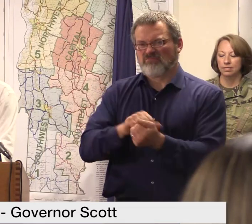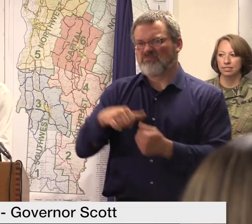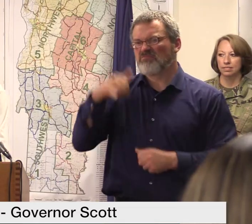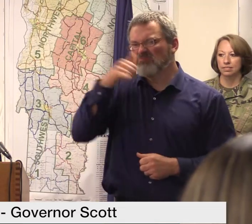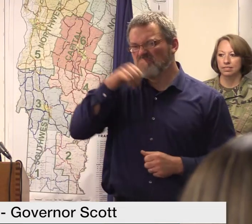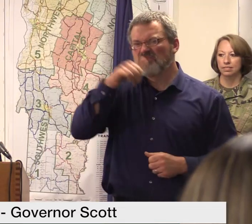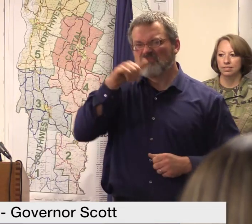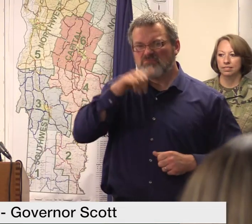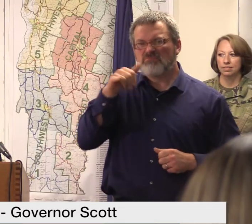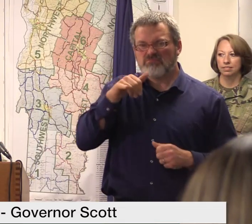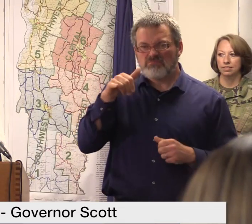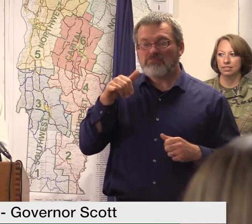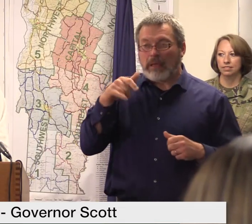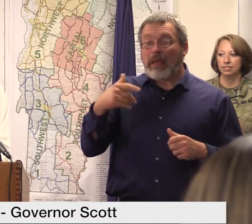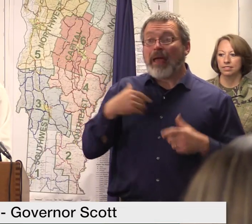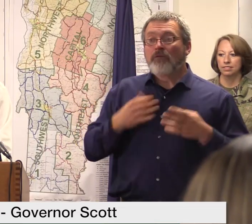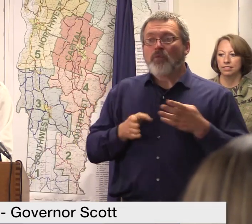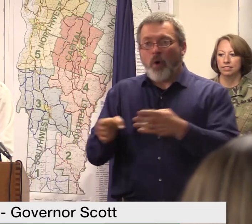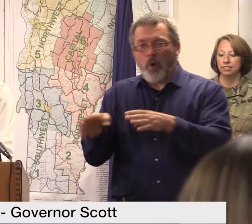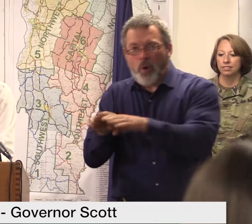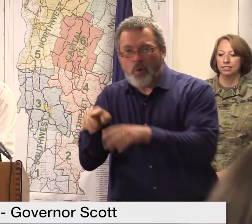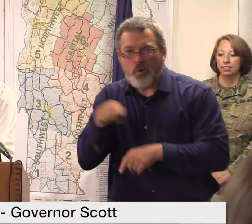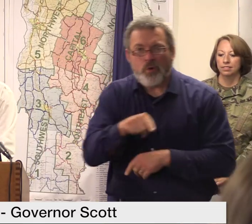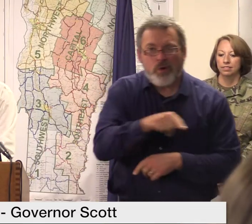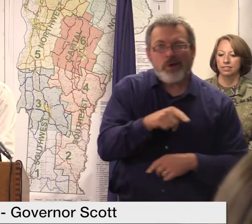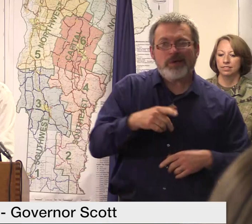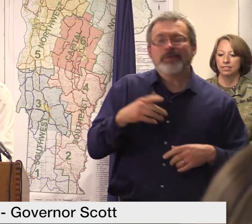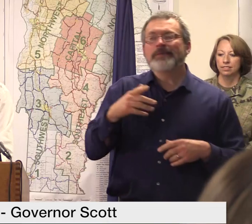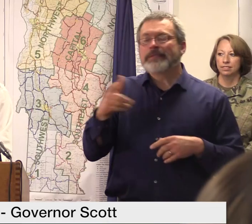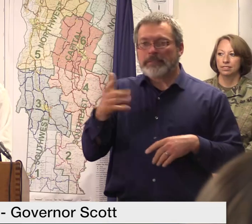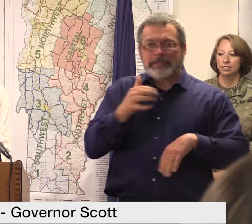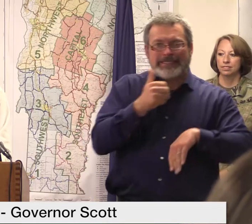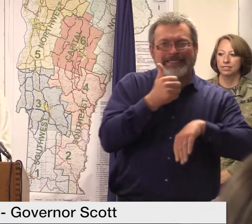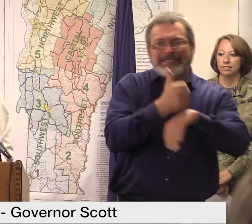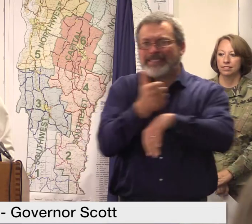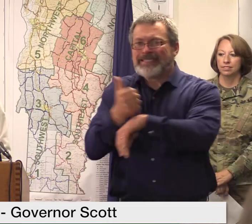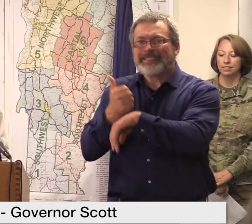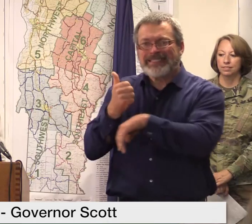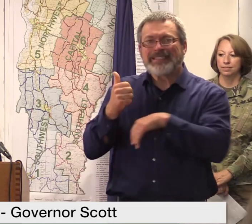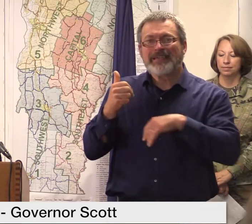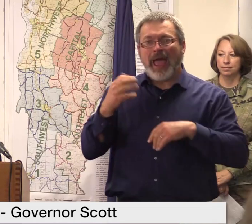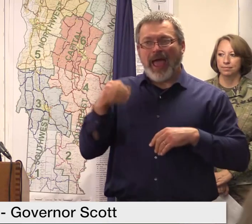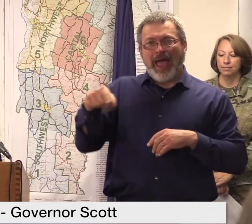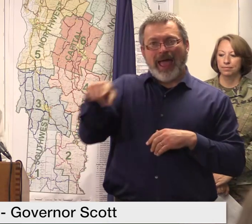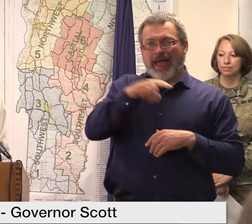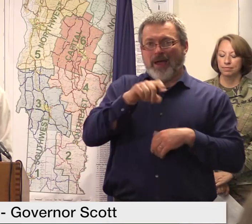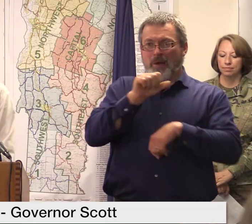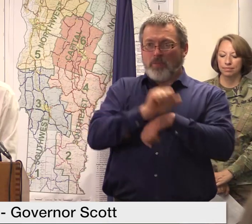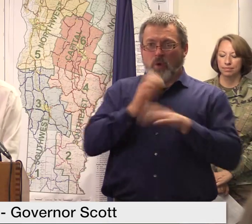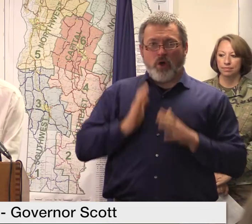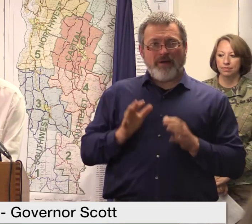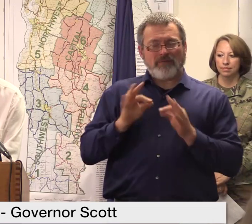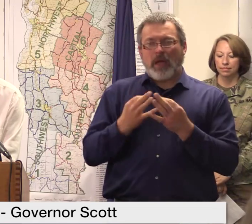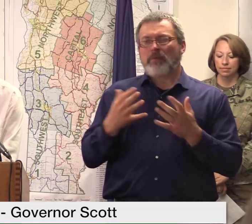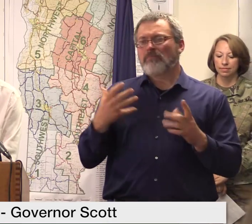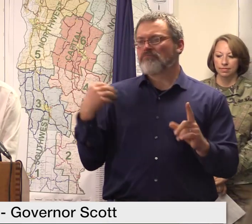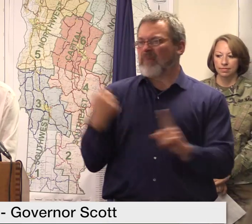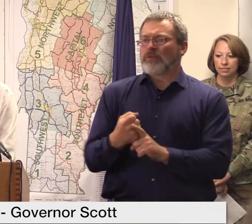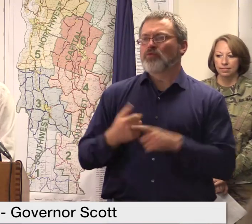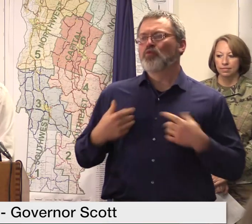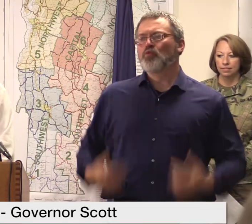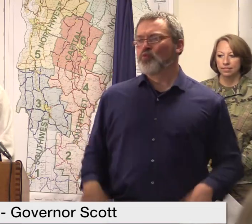will have on the region and the hundreds of employees and families I was also in Barry Johnson